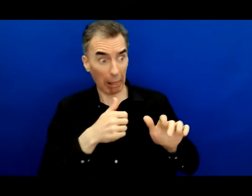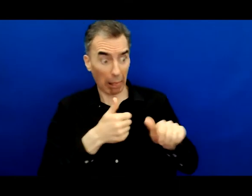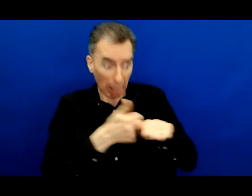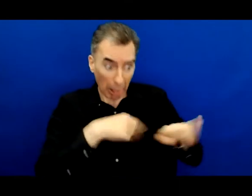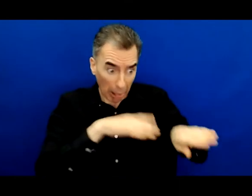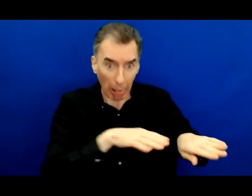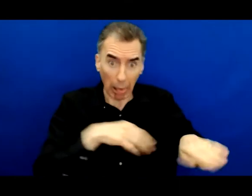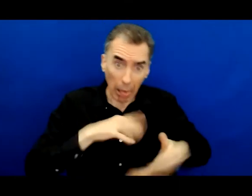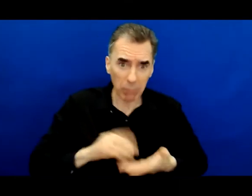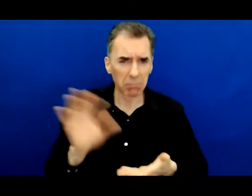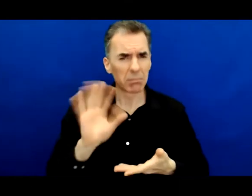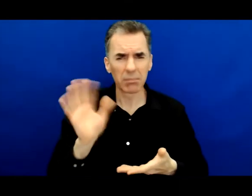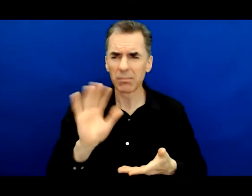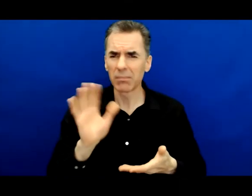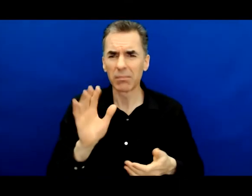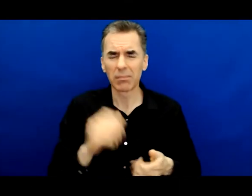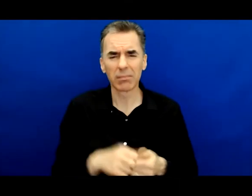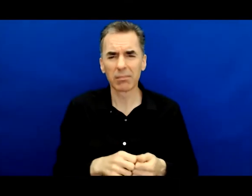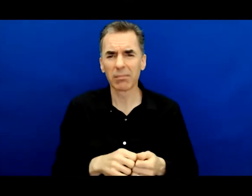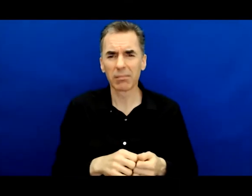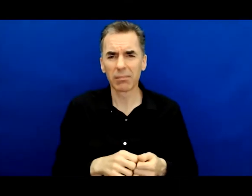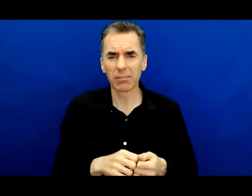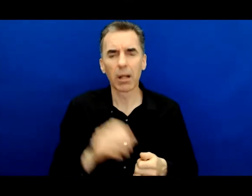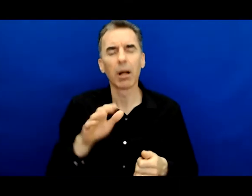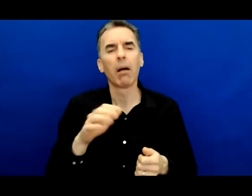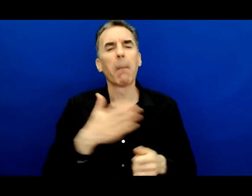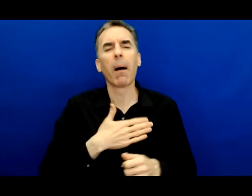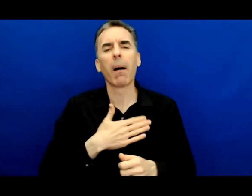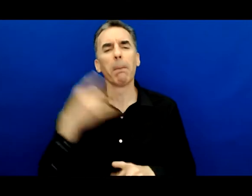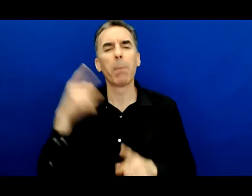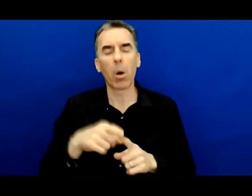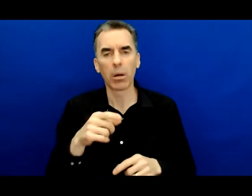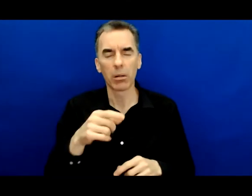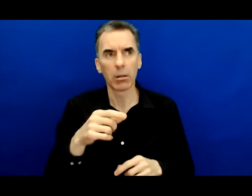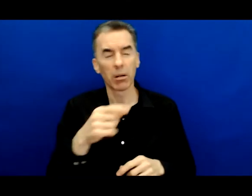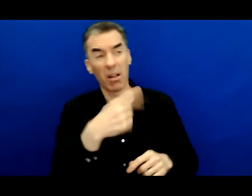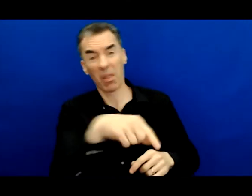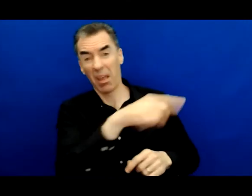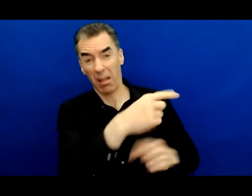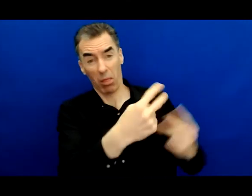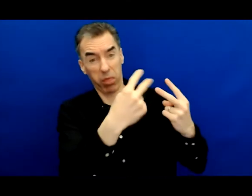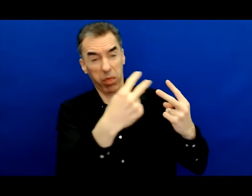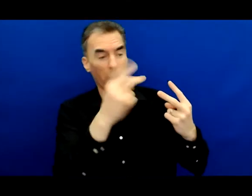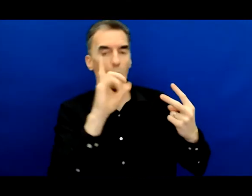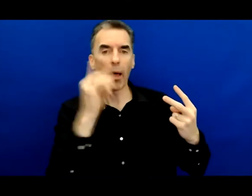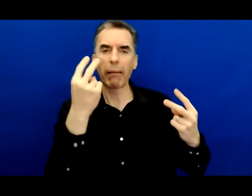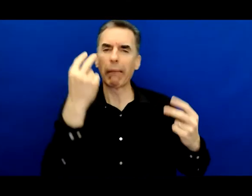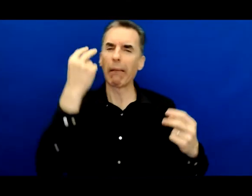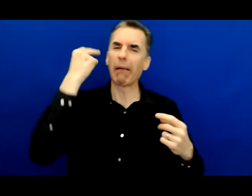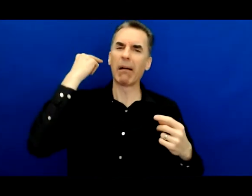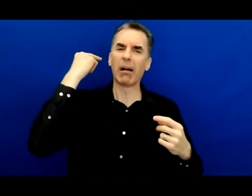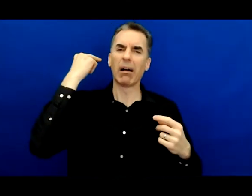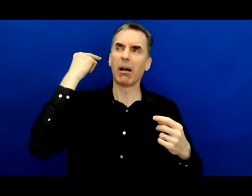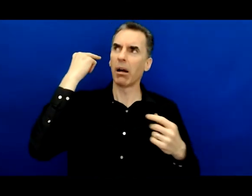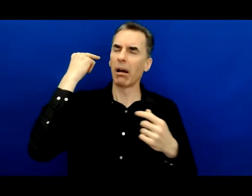us remain stuck in a tiny rearview mirror and we miss what's in the windshield on the horizon. The opportunity to heal from the past and shape our own